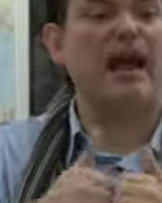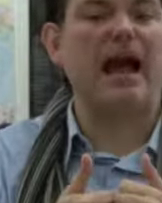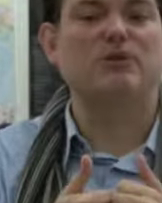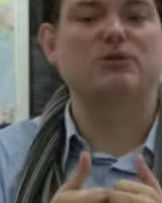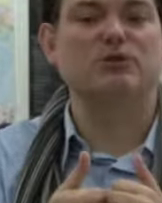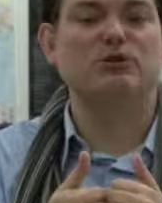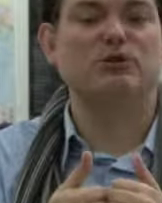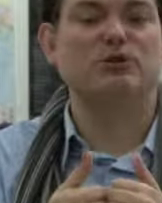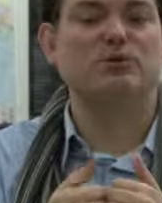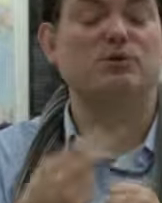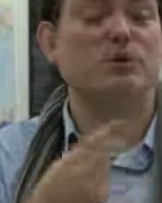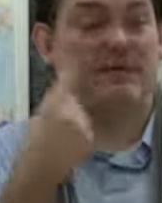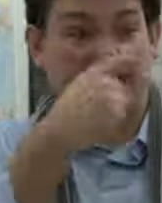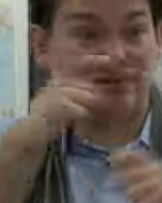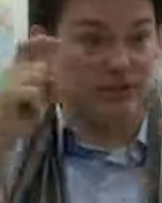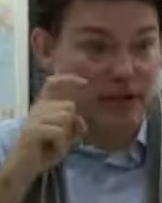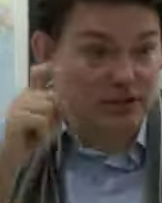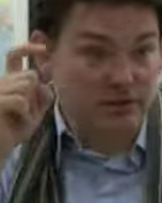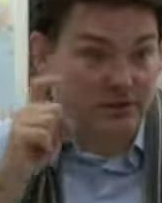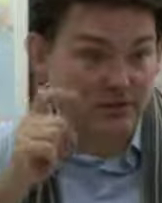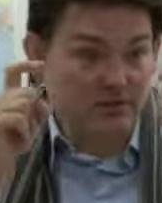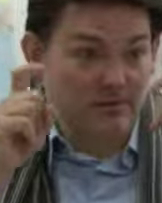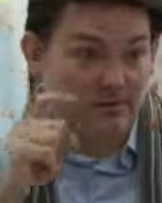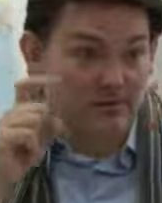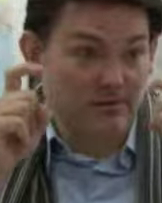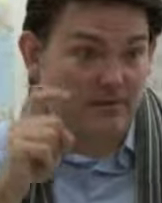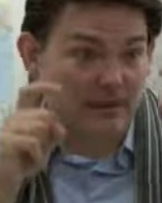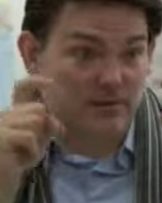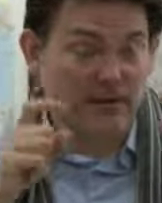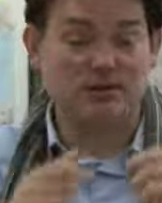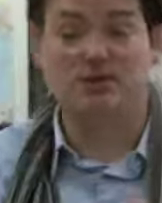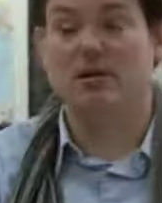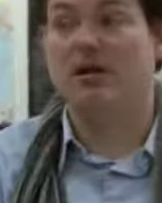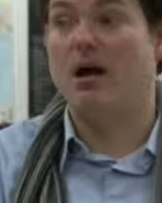you know, you learn how to use your facial expressions.